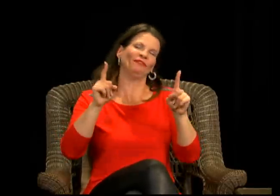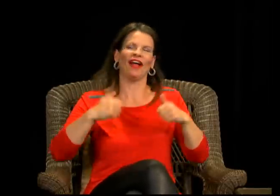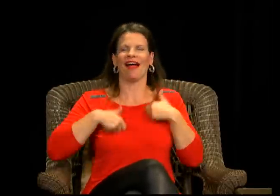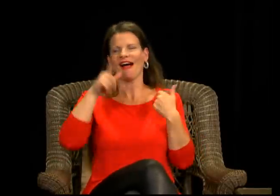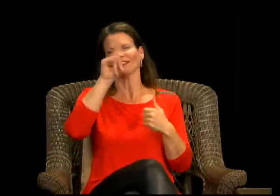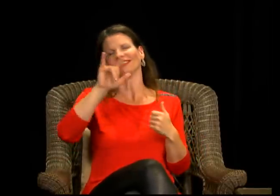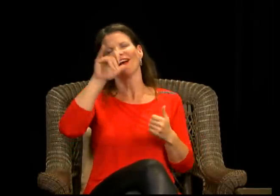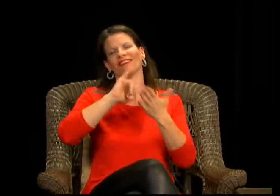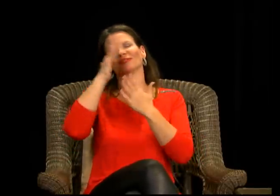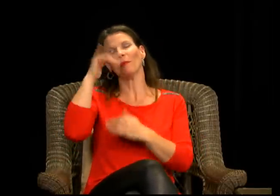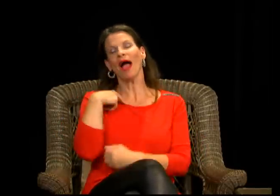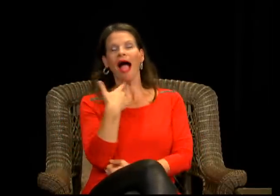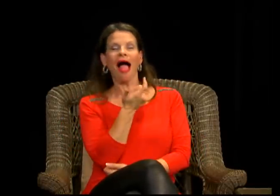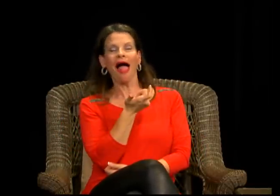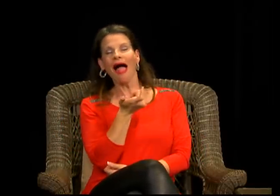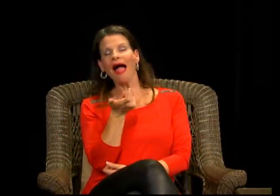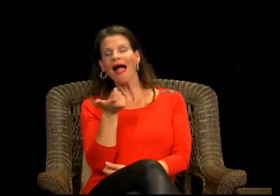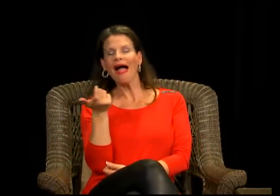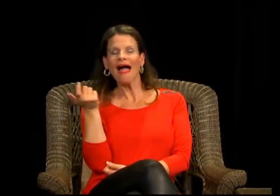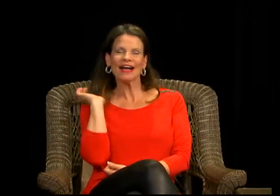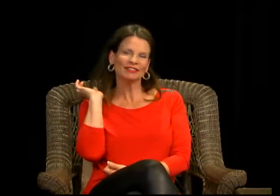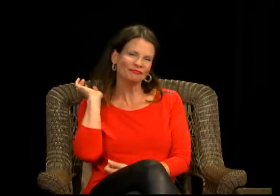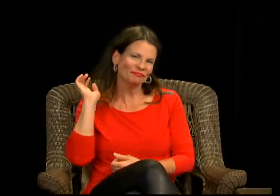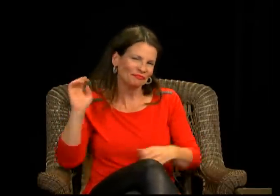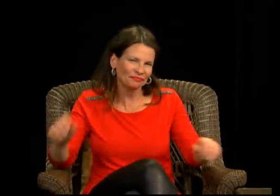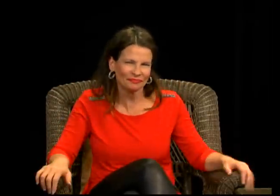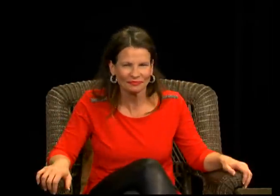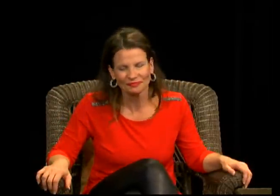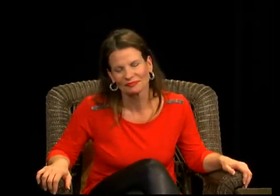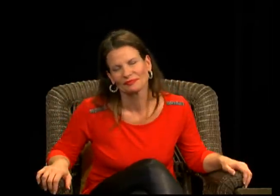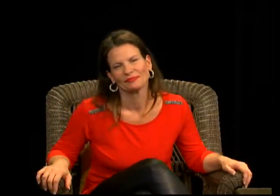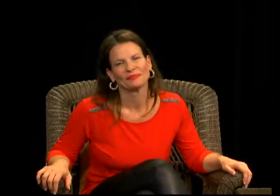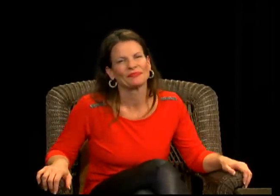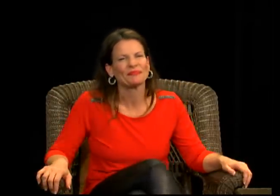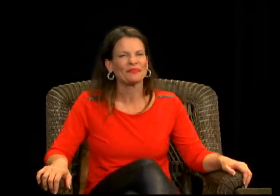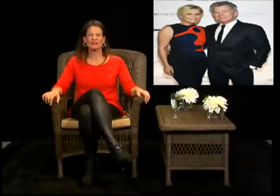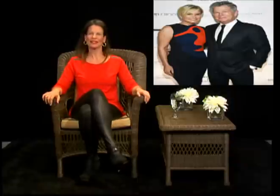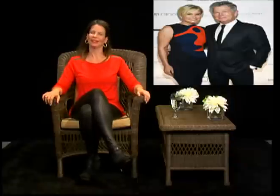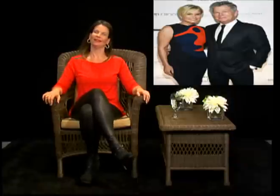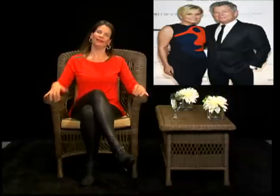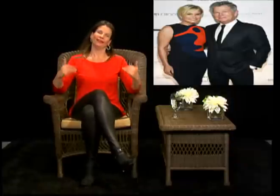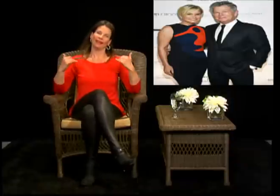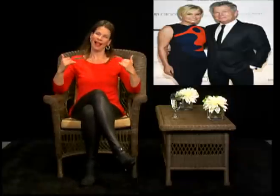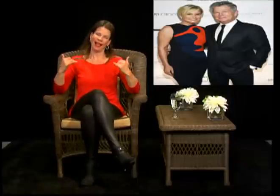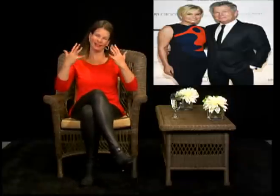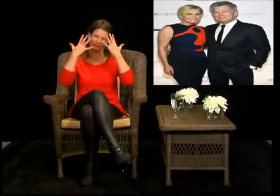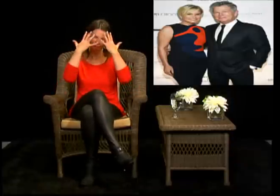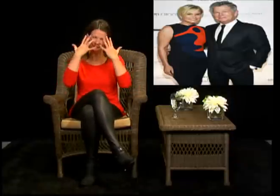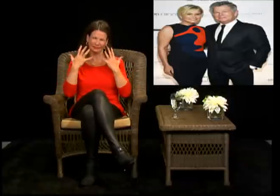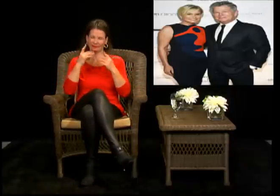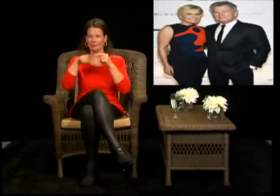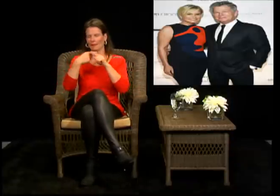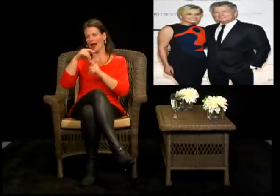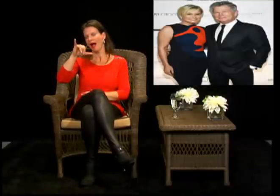For me, I have my standards. I don't need that much, but yeah, I do enjoy watching it. So,